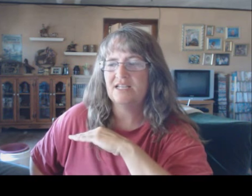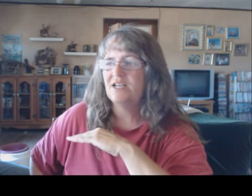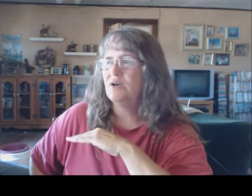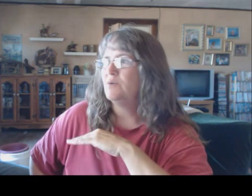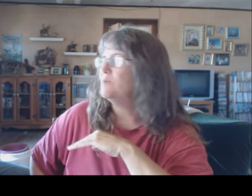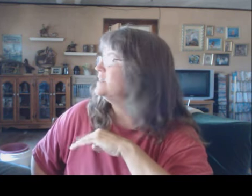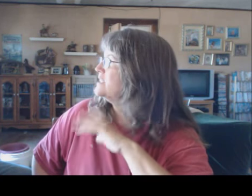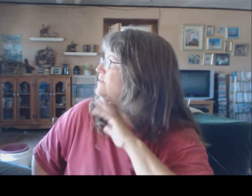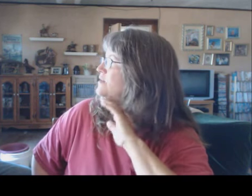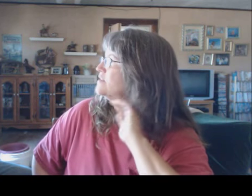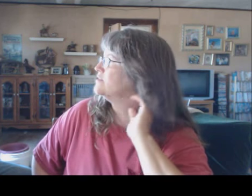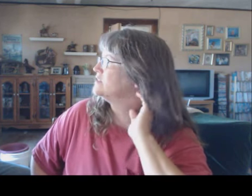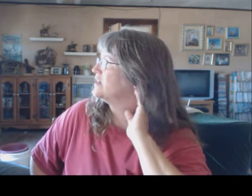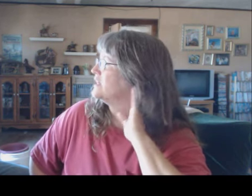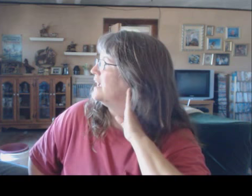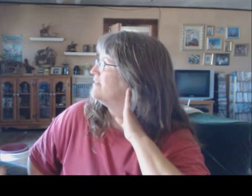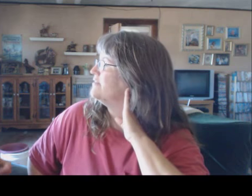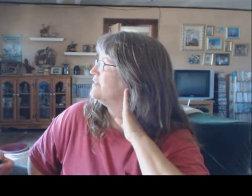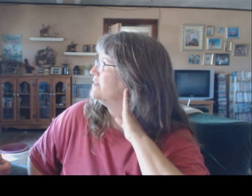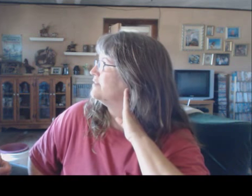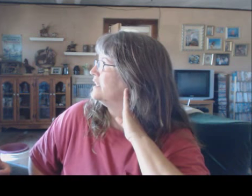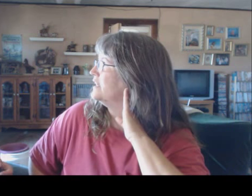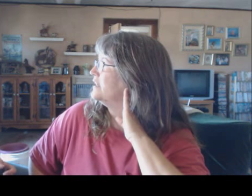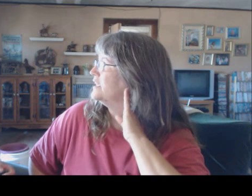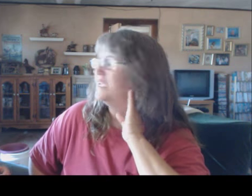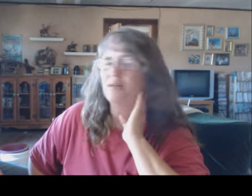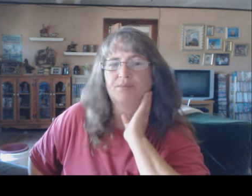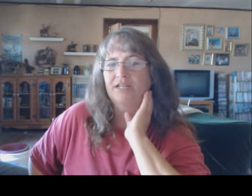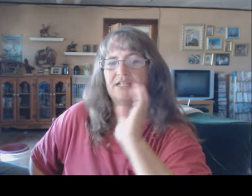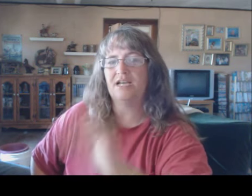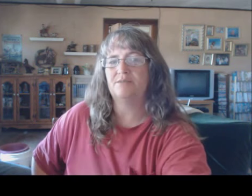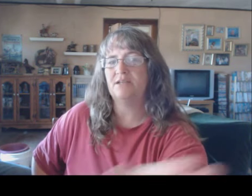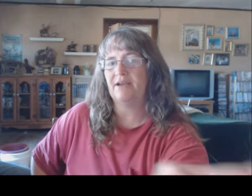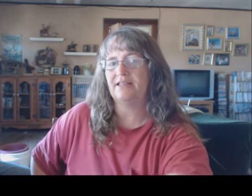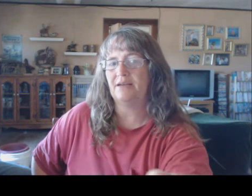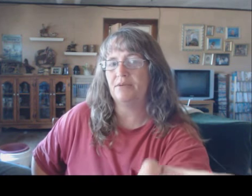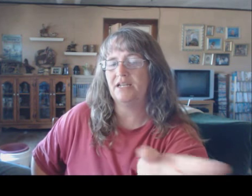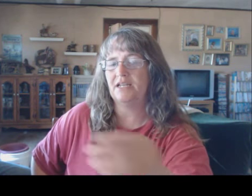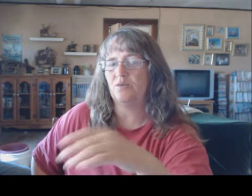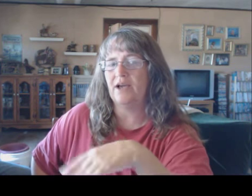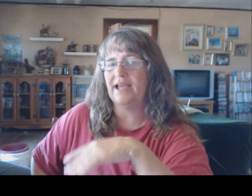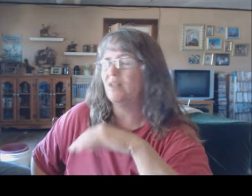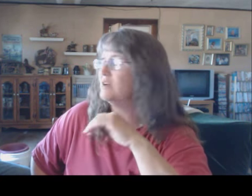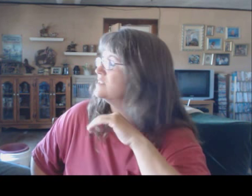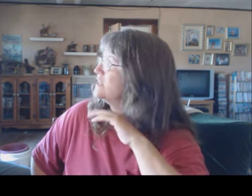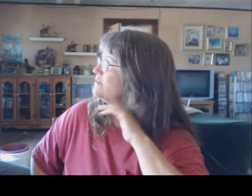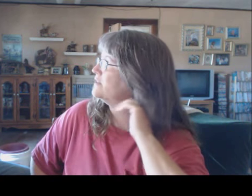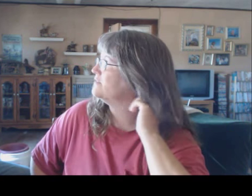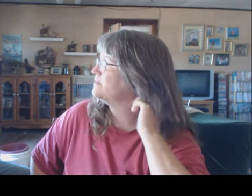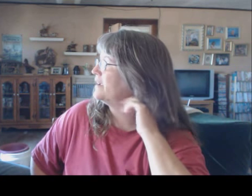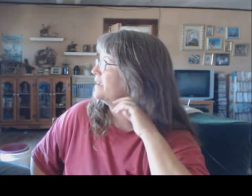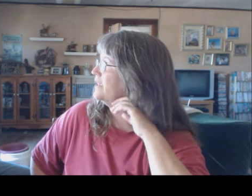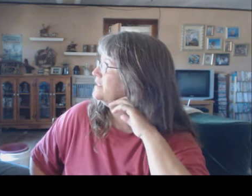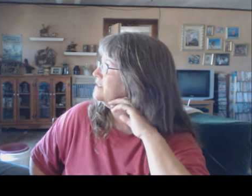Because... When we say we're... We're talking half of an arena. He had plenty of time to get back in that pen and get away. How long is that arena from that gate?